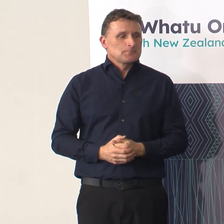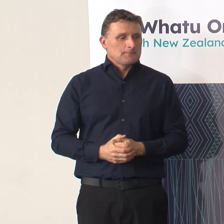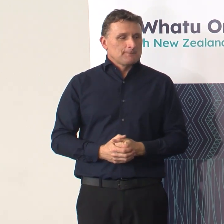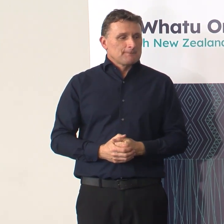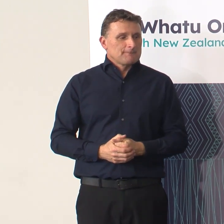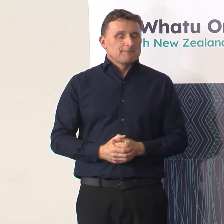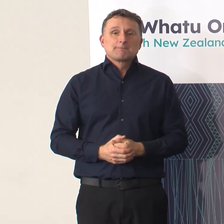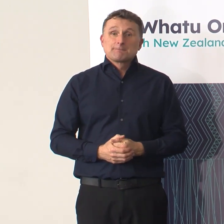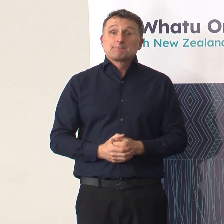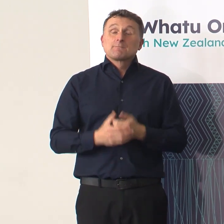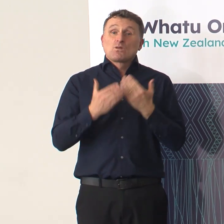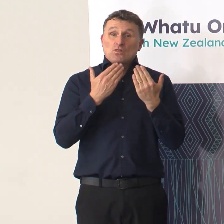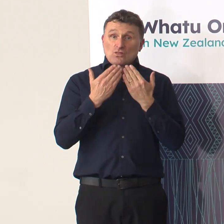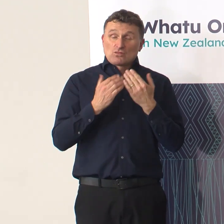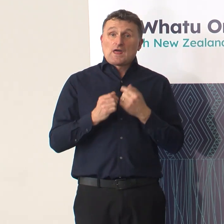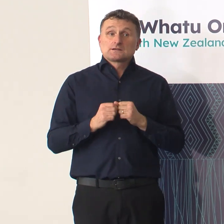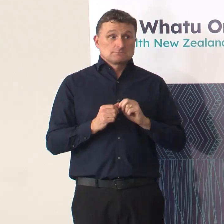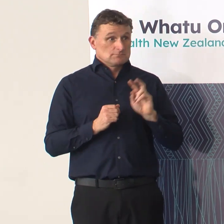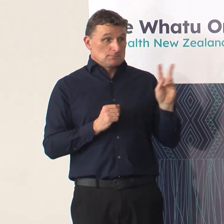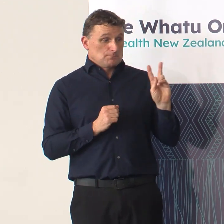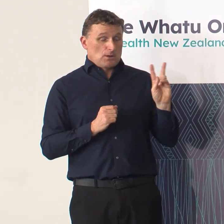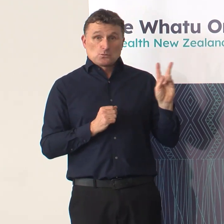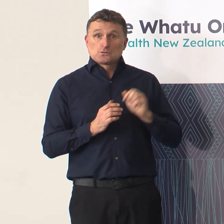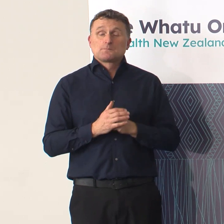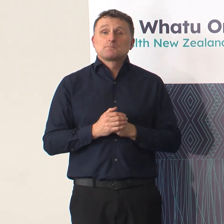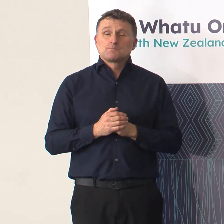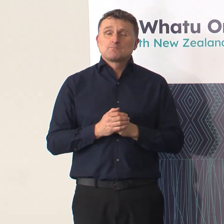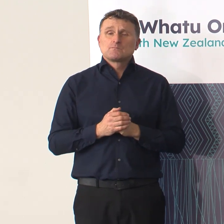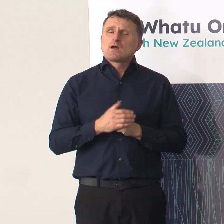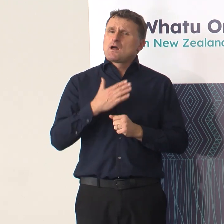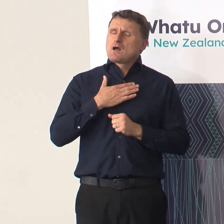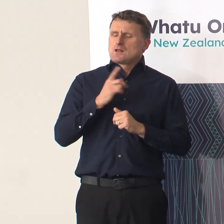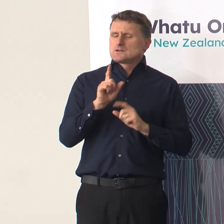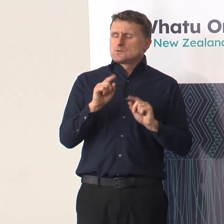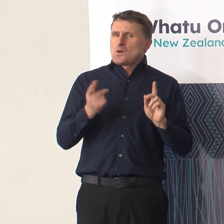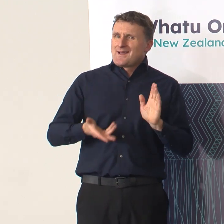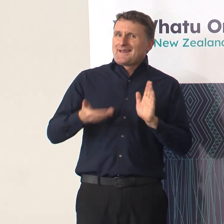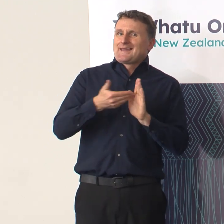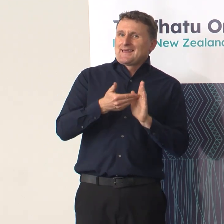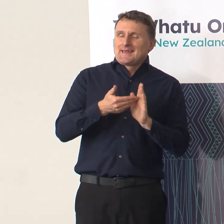Thanks. Thank you both. And maybe just to build on that a little bit to say